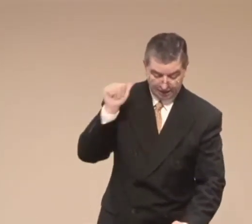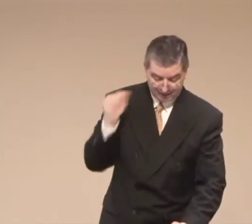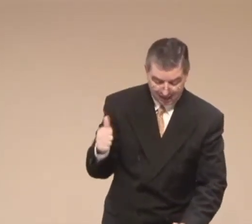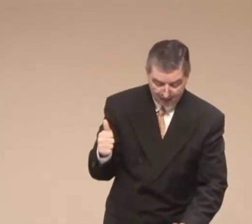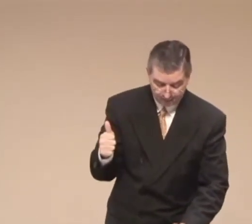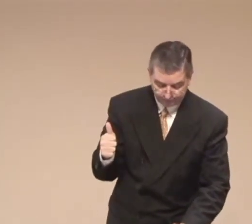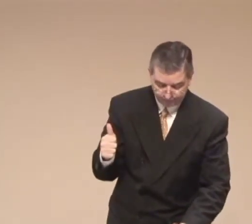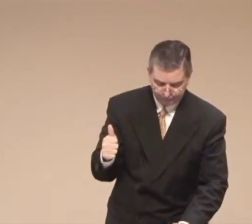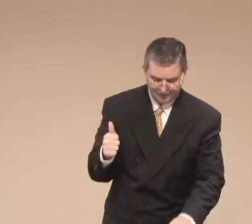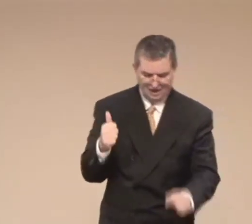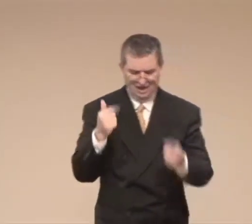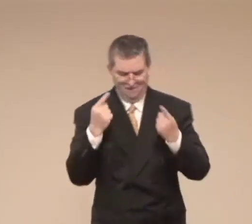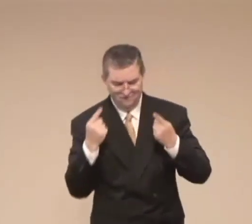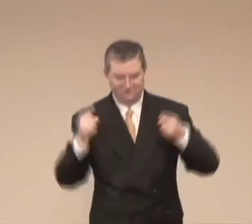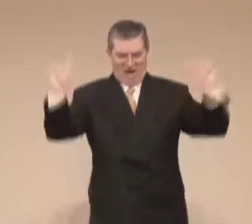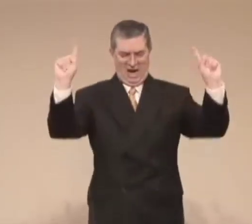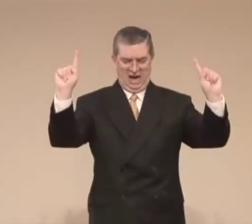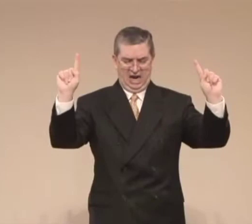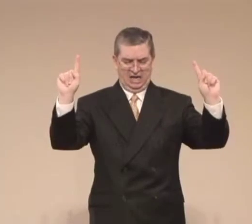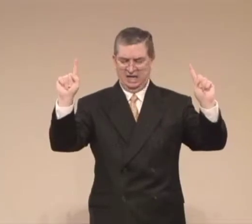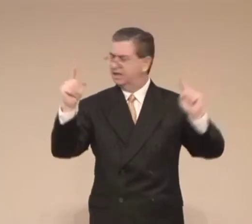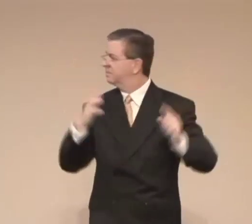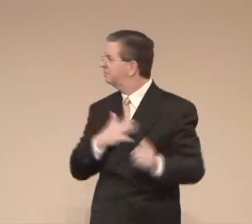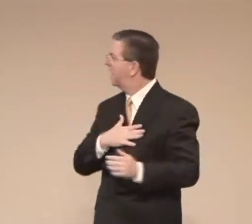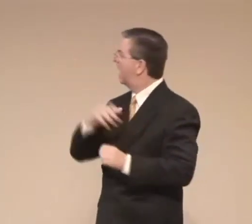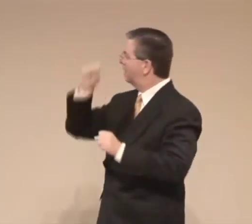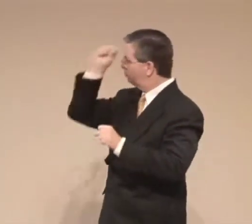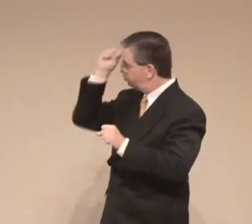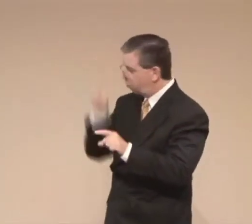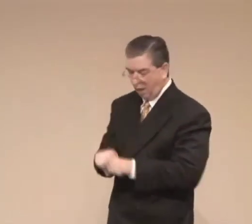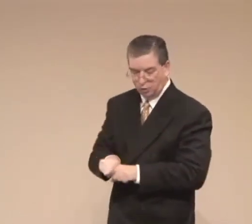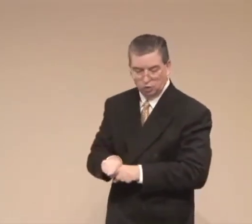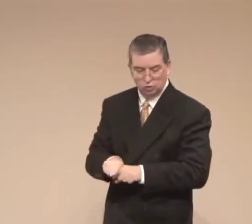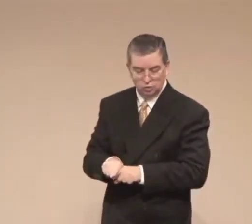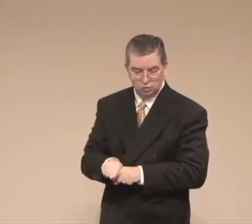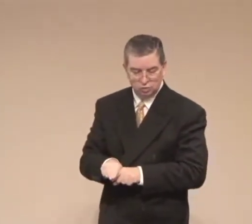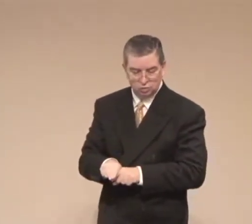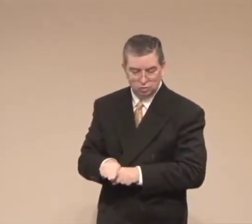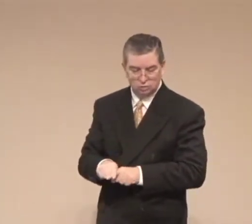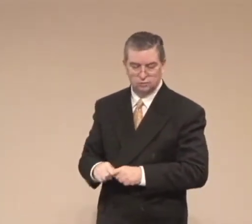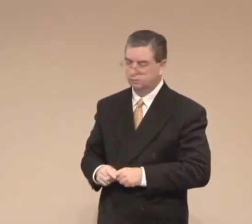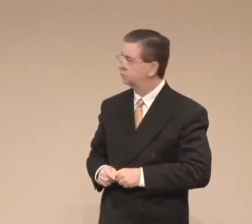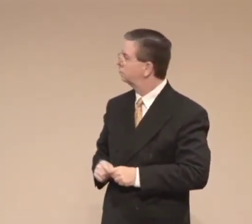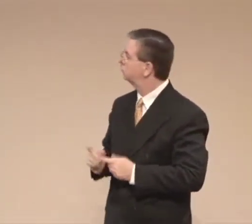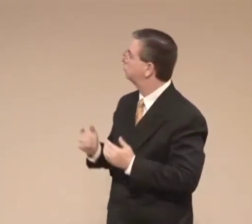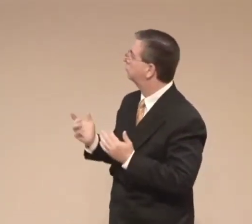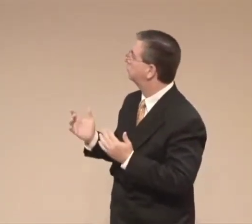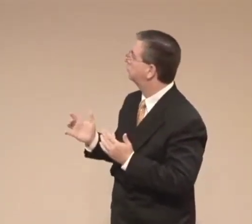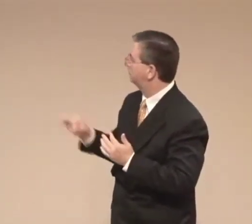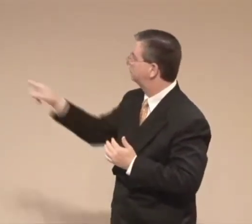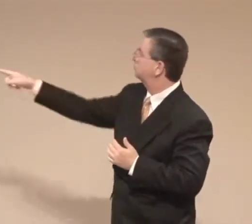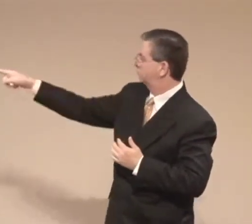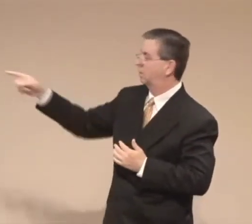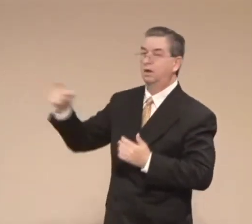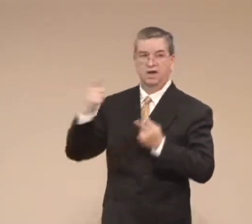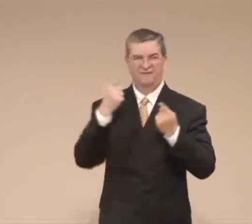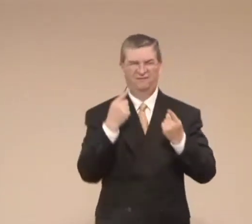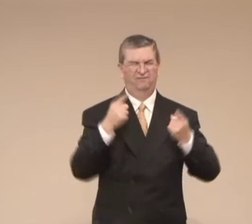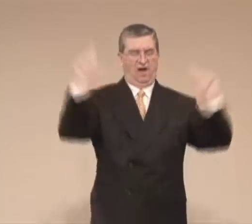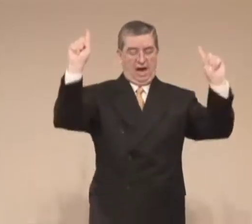We're looking at now at Ephesians chapter 6, verse 10. says, Finally, my brethren, up there, he got